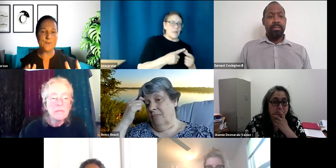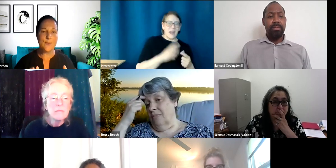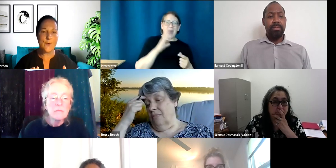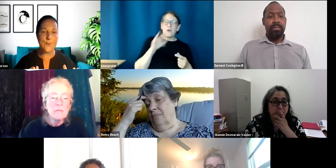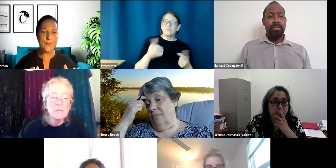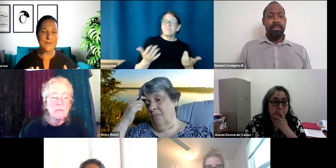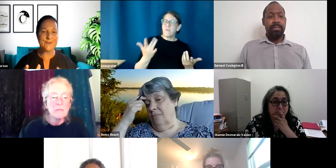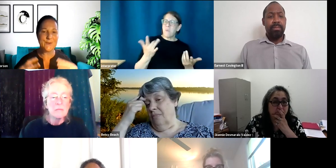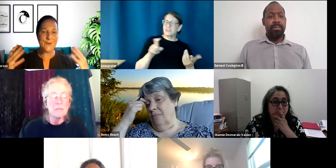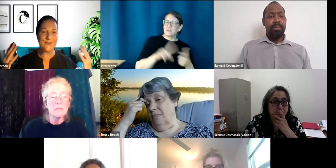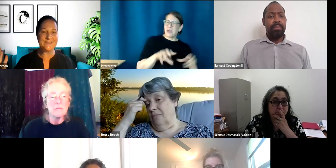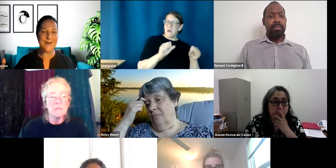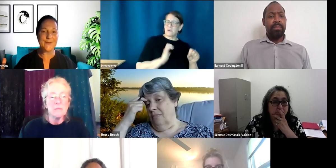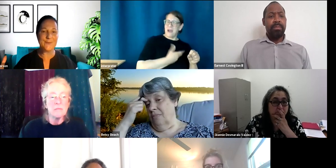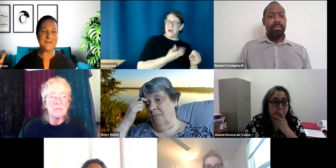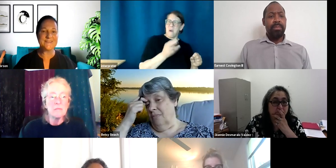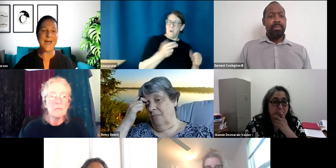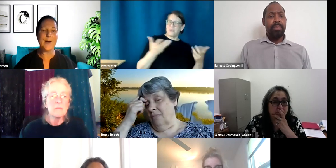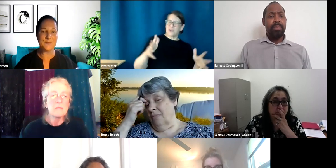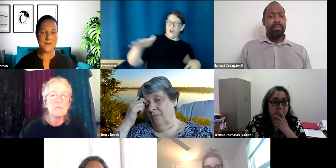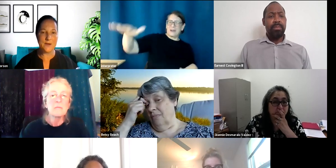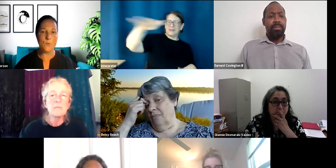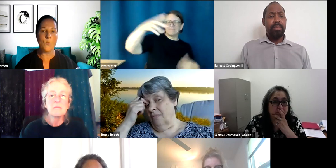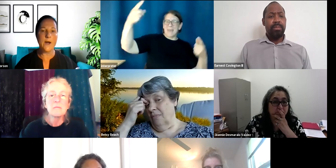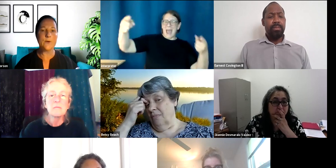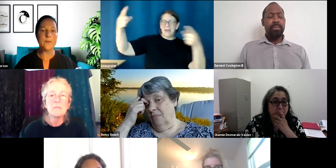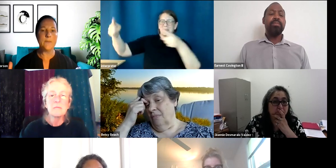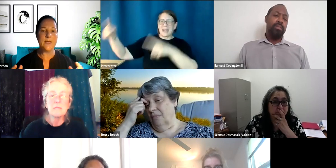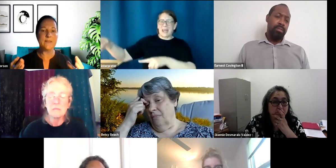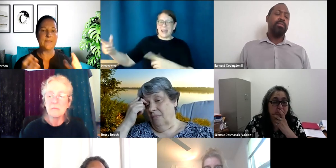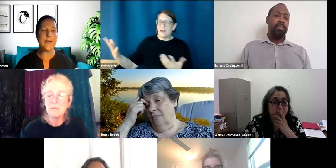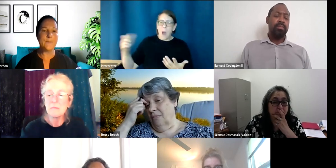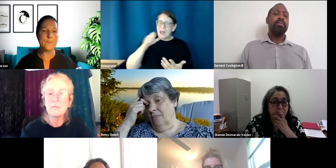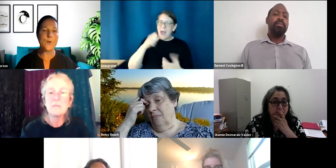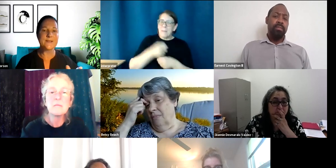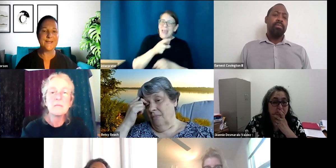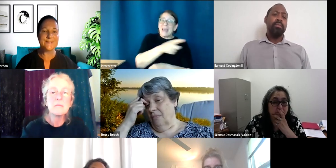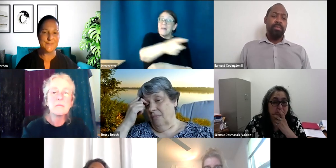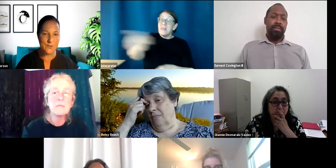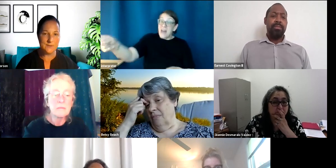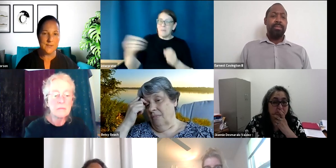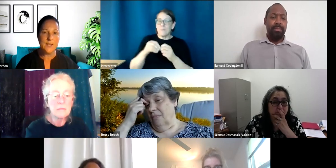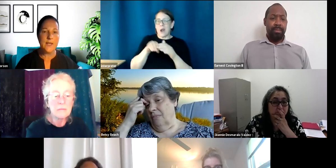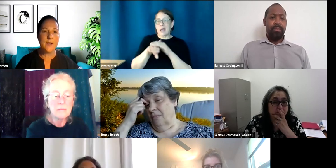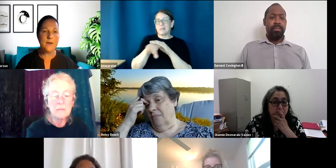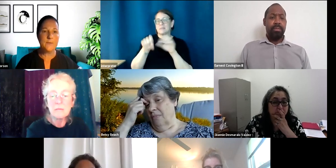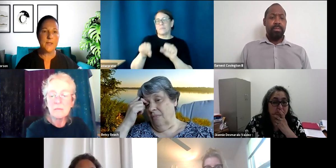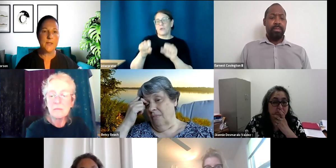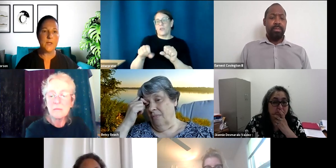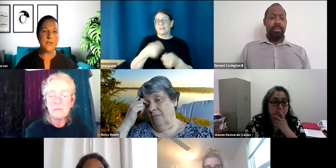we do our own when there's all these other ones out there? Why don't we make them more accessible, uh, and,